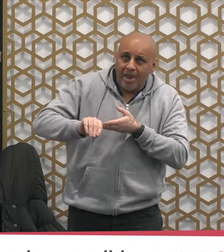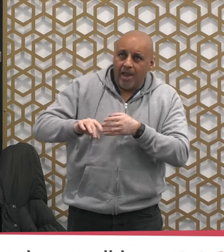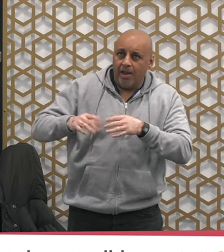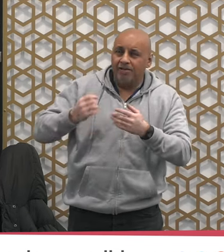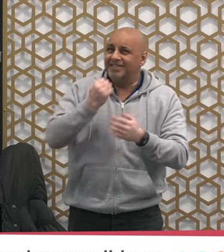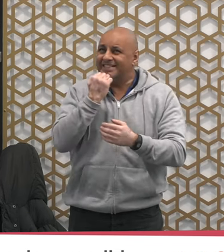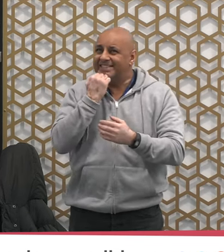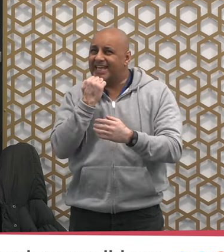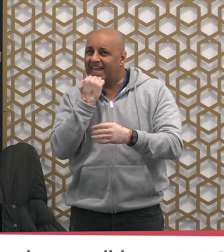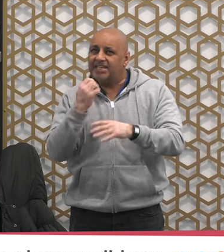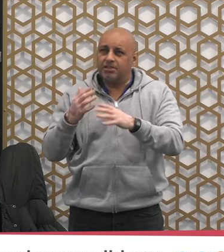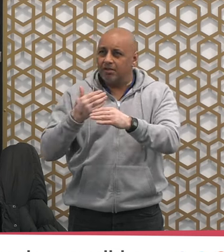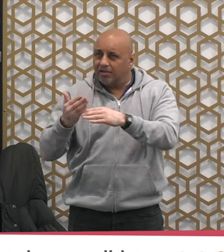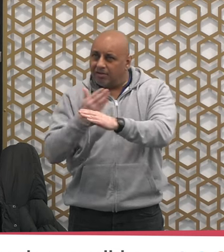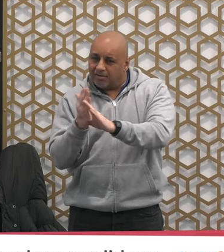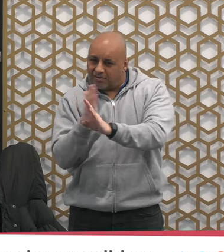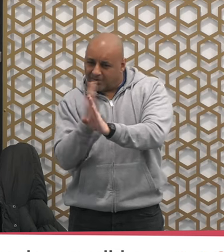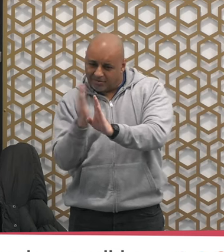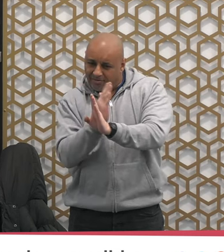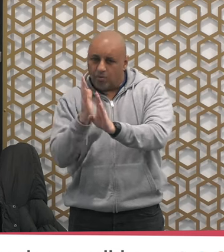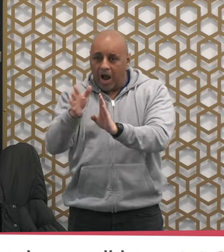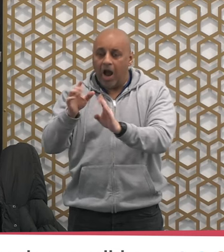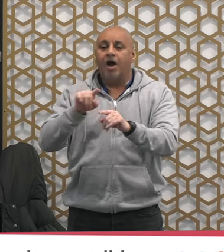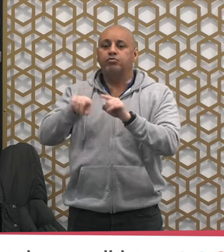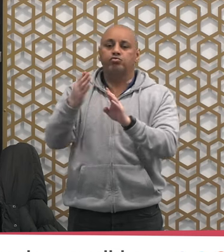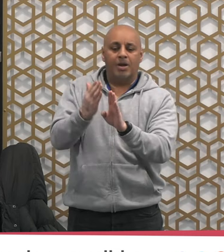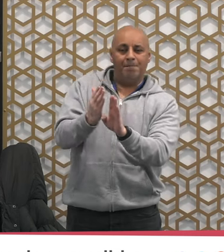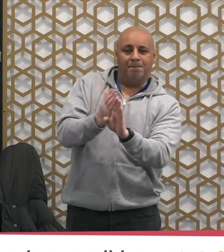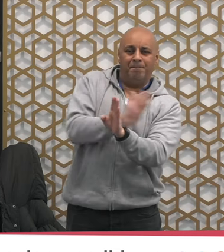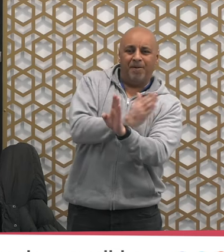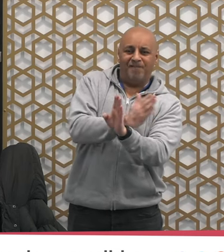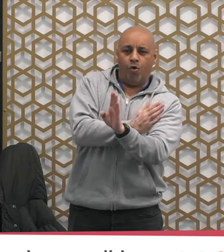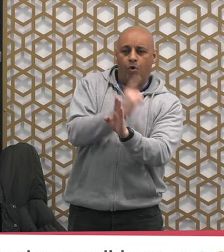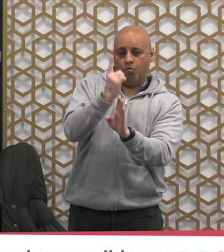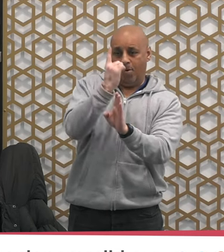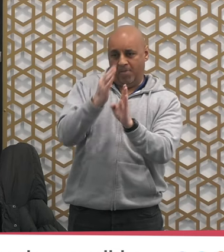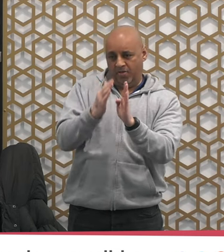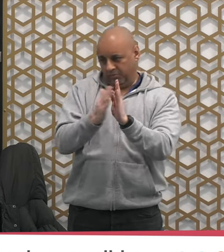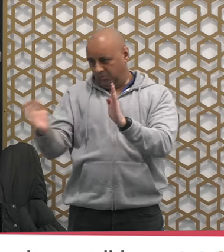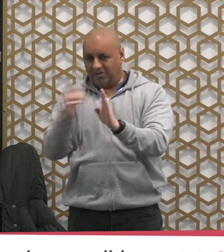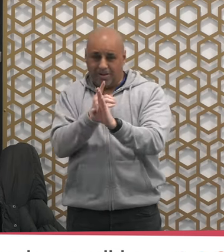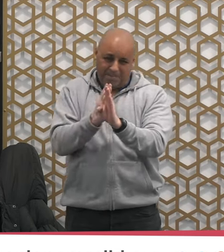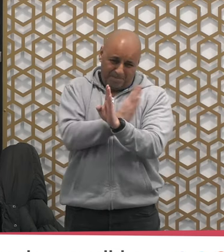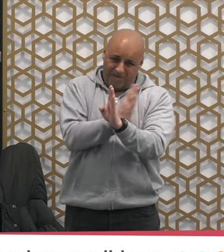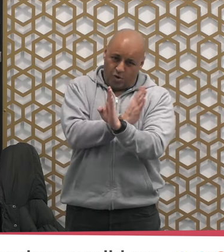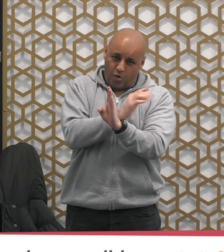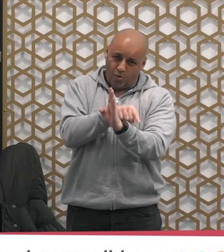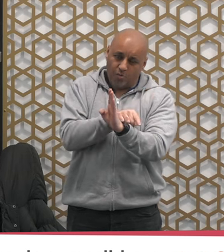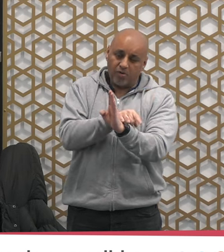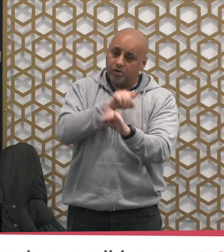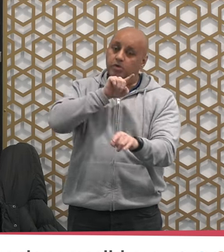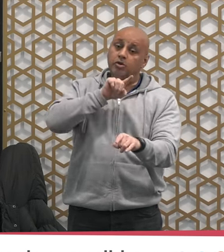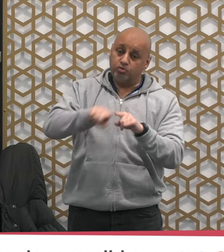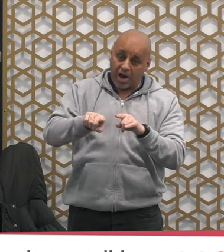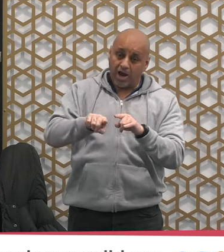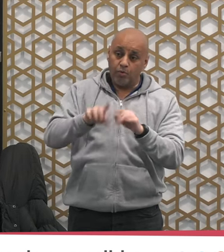permissible for you to give in advance in the month of Ramadan so if you decide to give within the month of Ramadan then again you need to know the